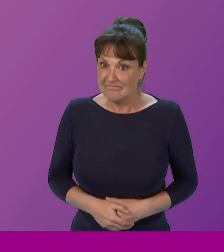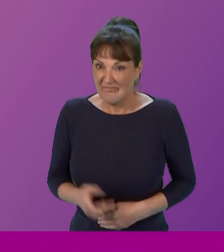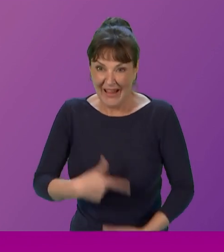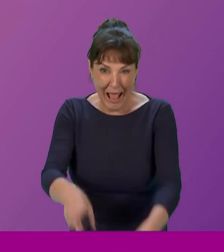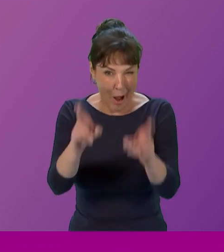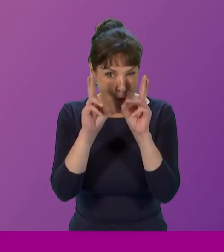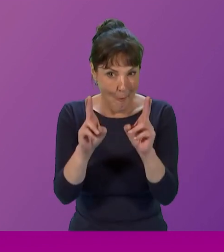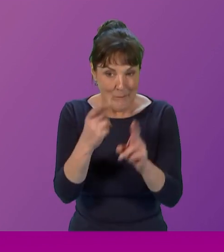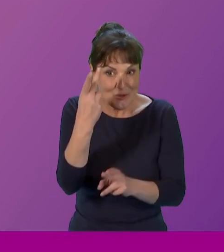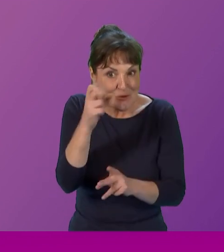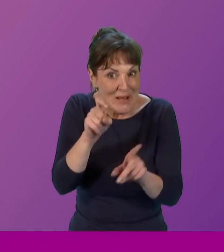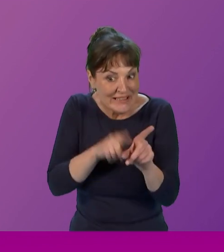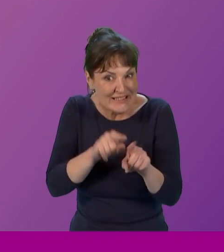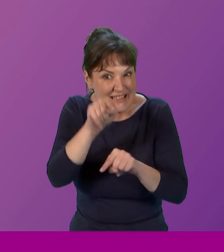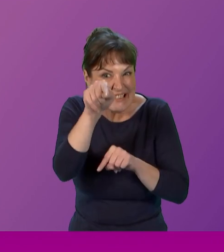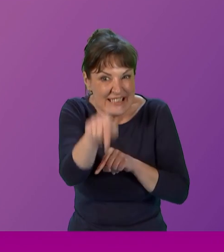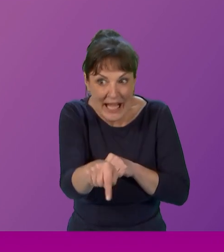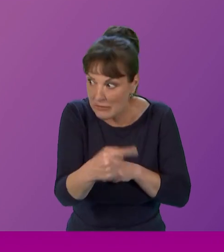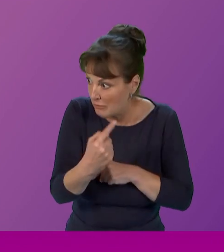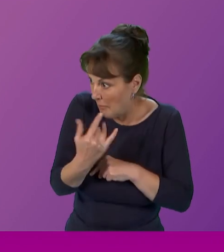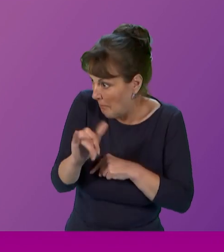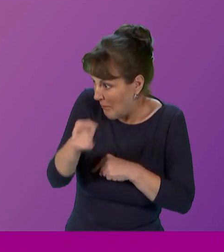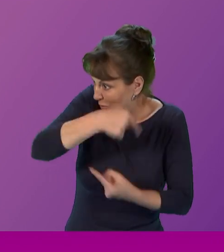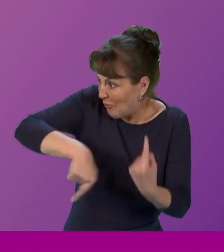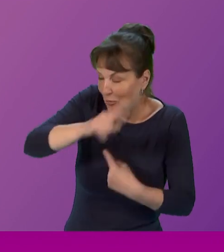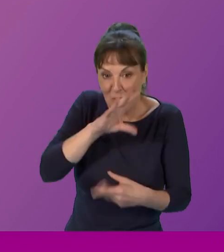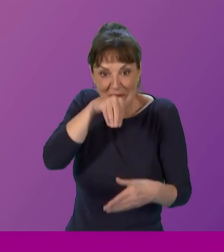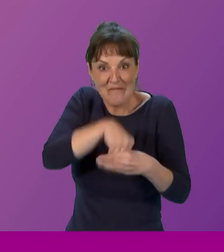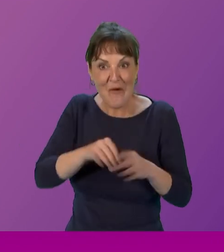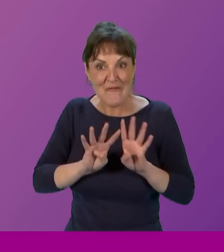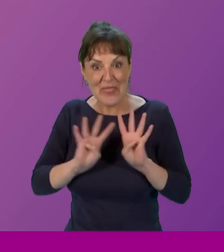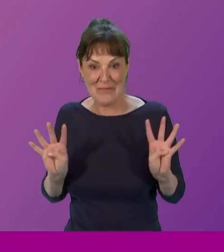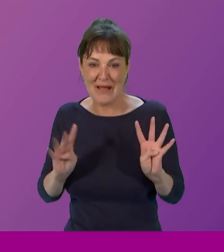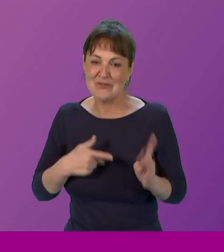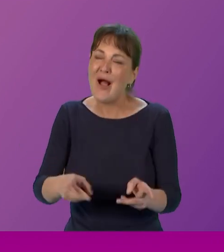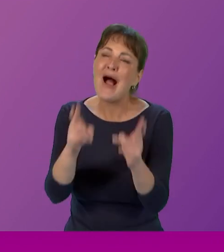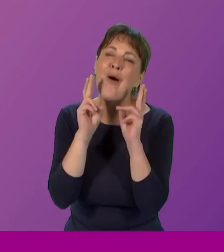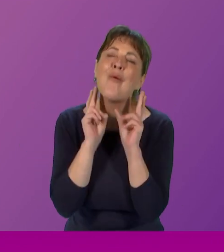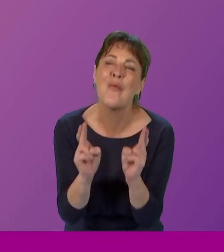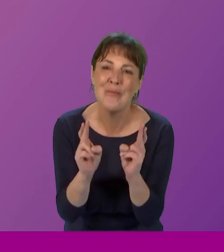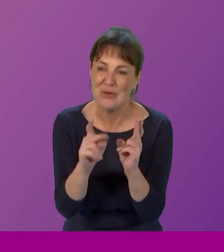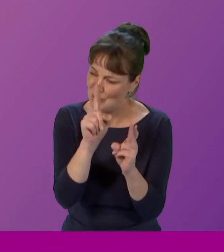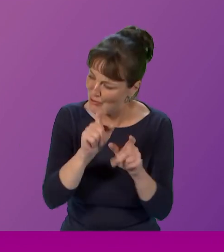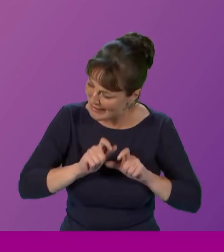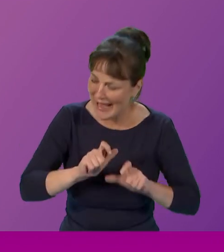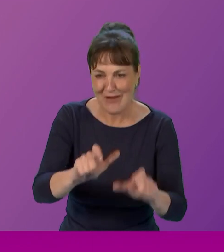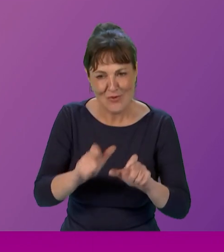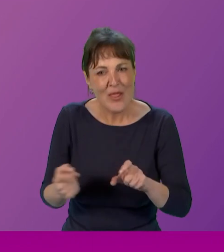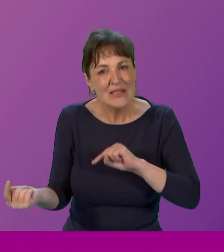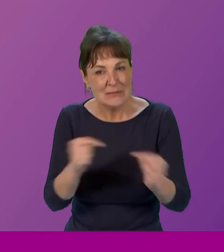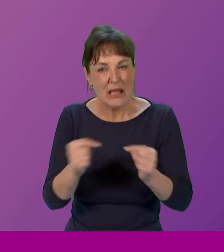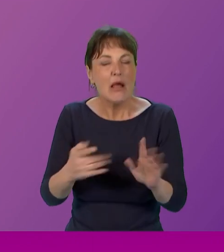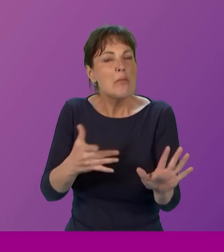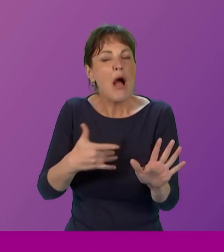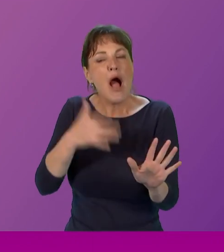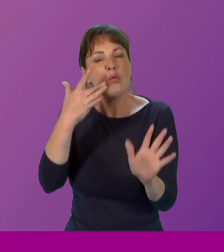panels because that will continue on the conversation. Um, so I really hope that that happens. Um, but if I could just throw out some statistics in terms of, you know, where